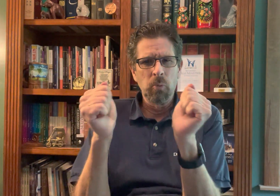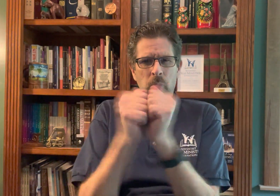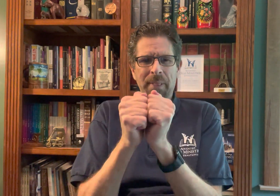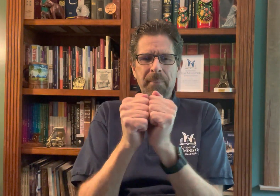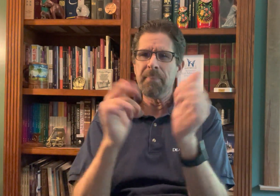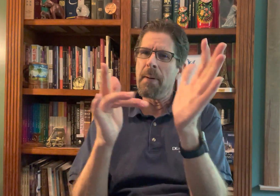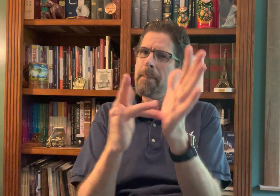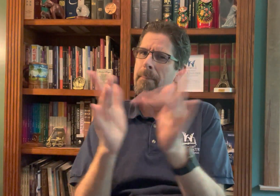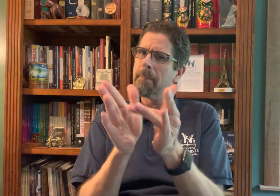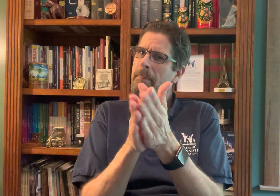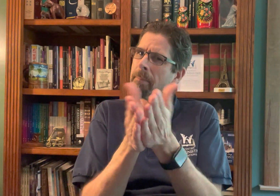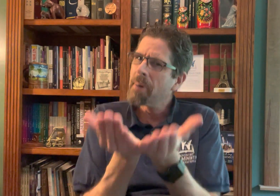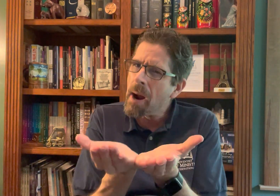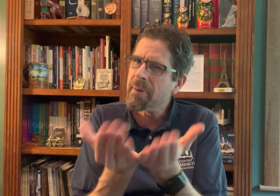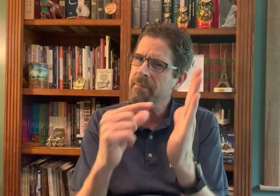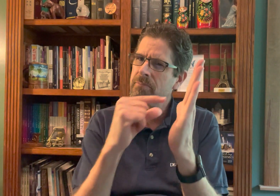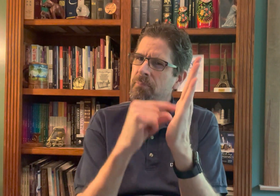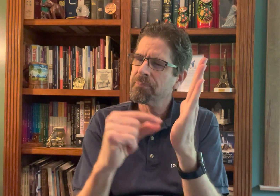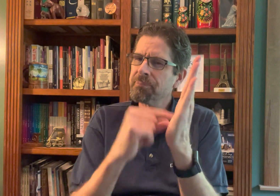a deaf person to be a leader.